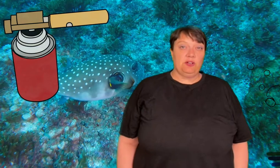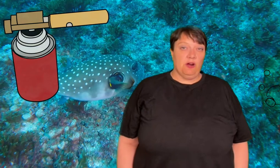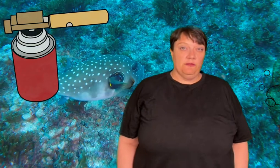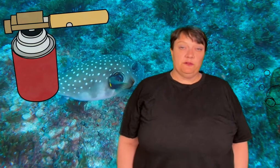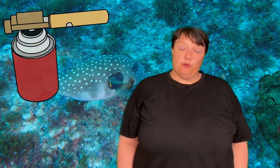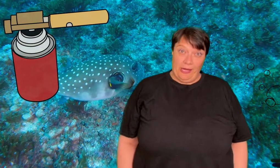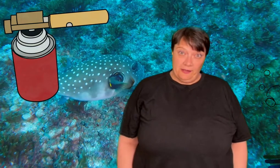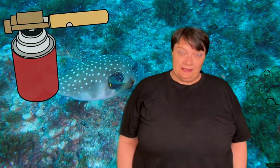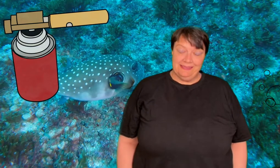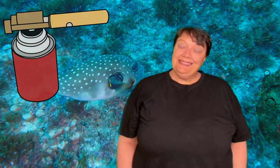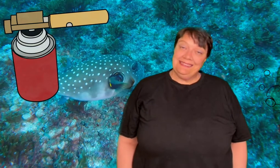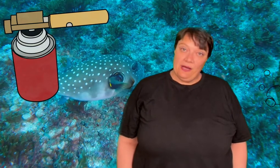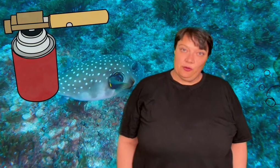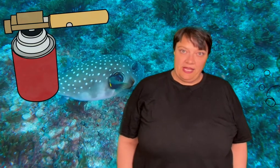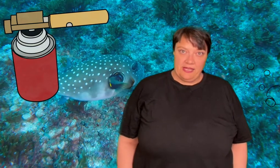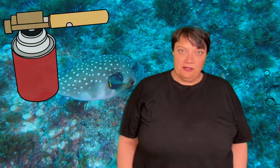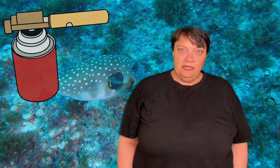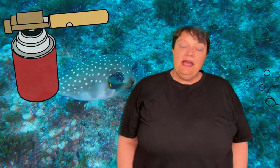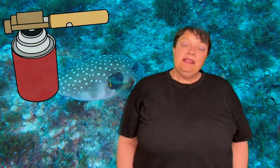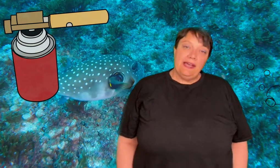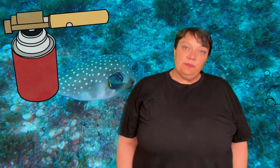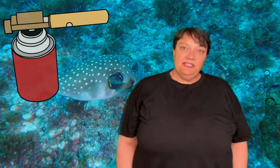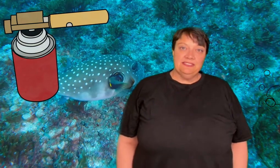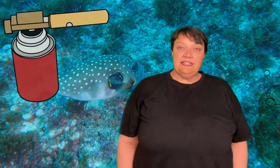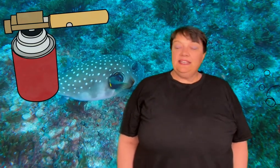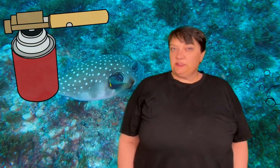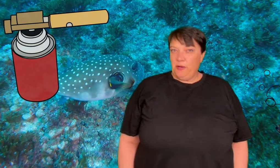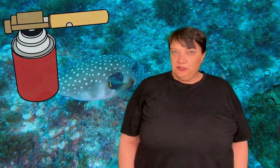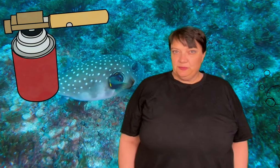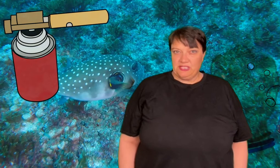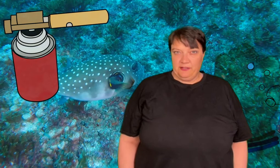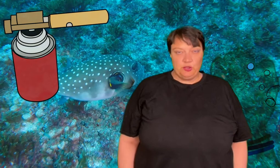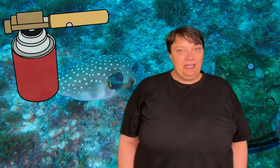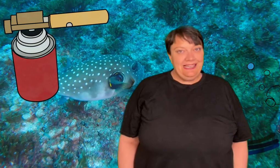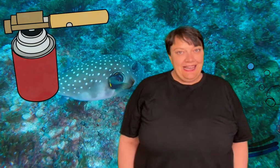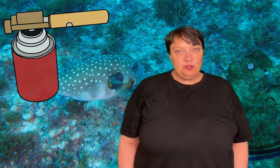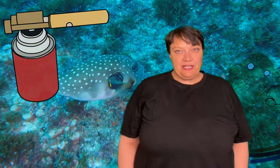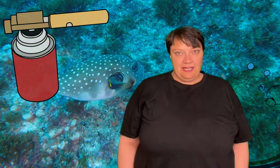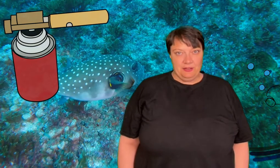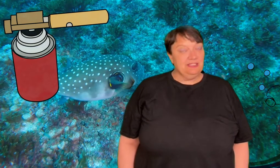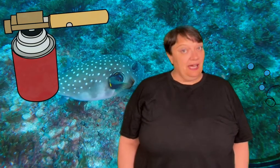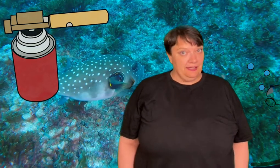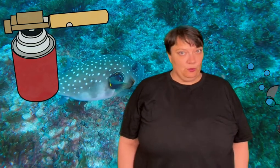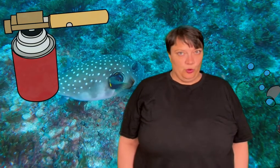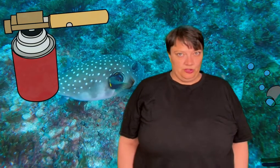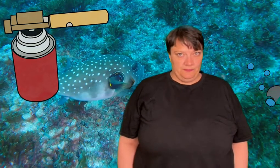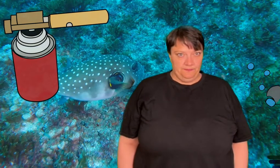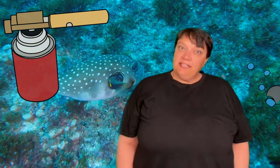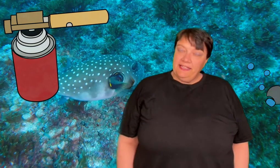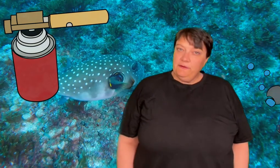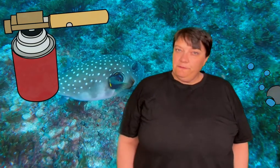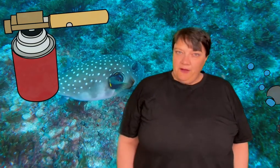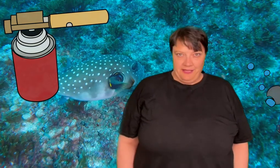dangerous craft of welding down there. That means that they expose themselves to an electric current underwater.